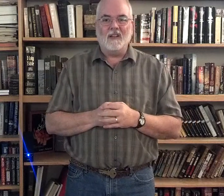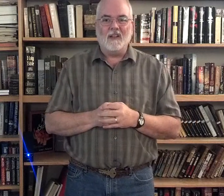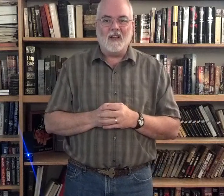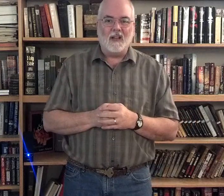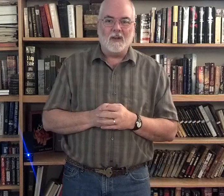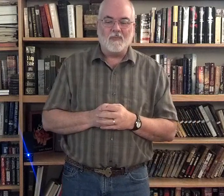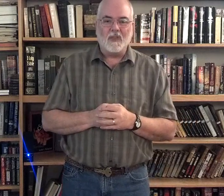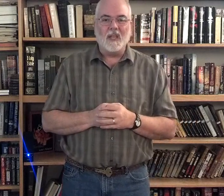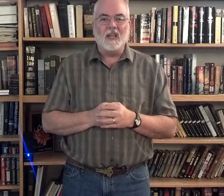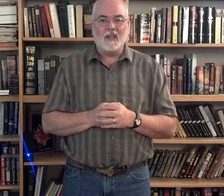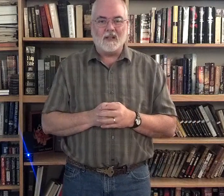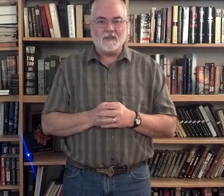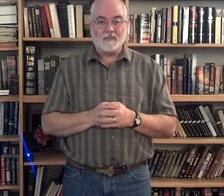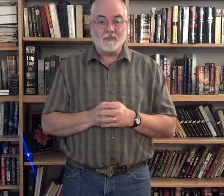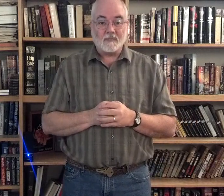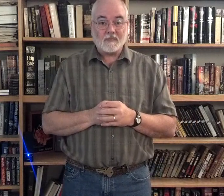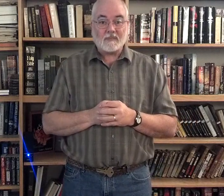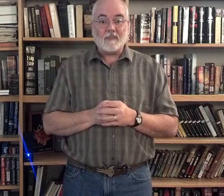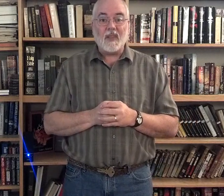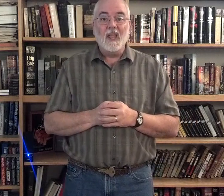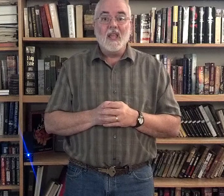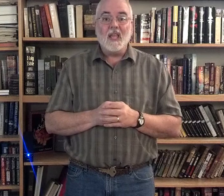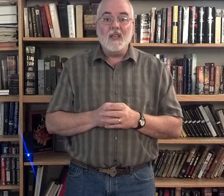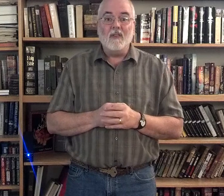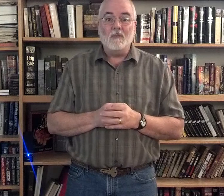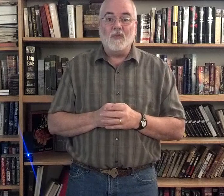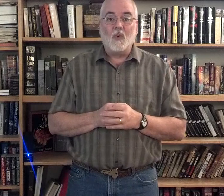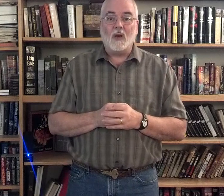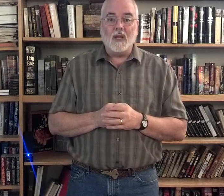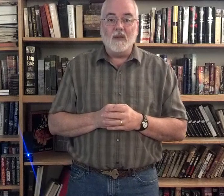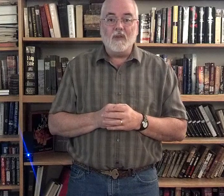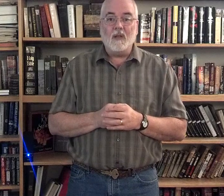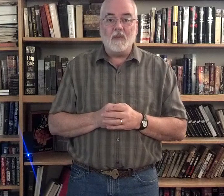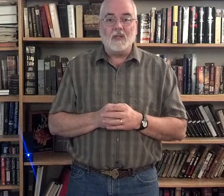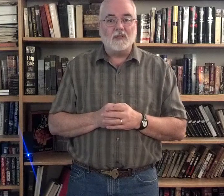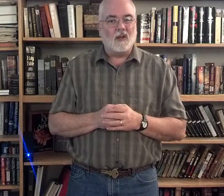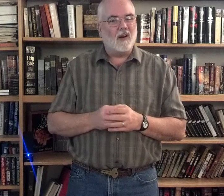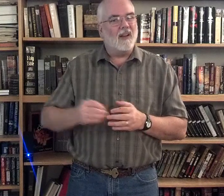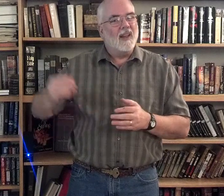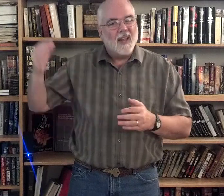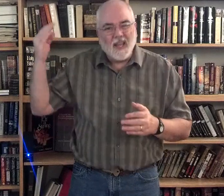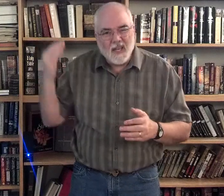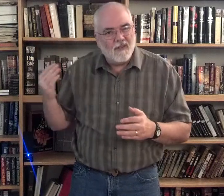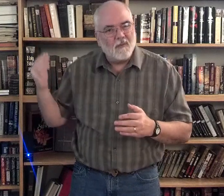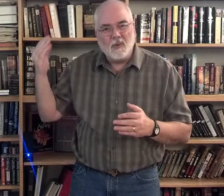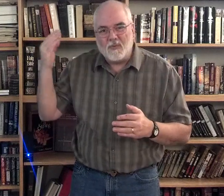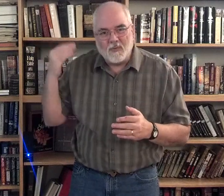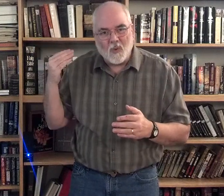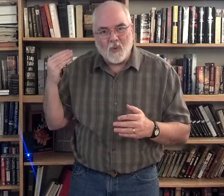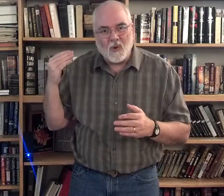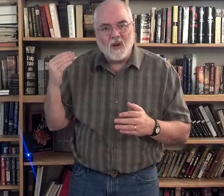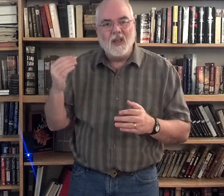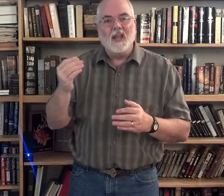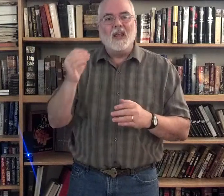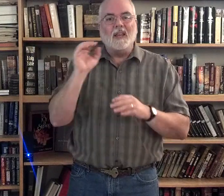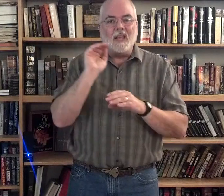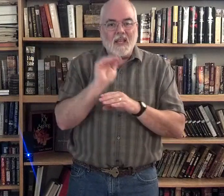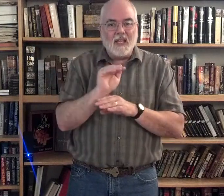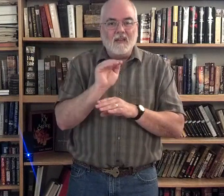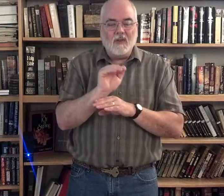the end. Even before evening meal started. Even before the evening.